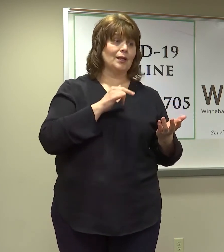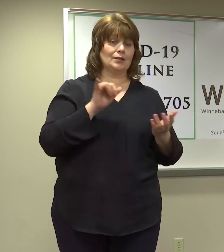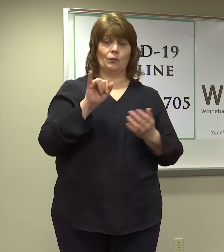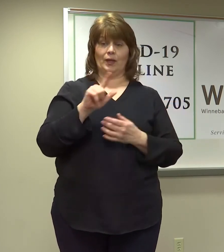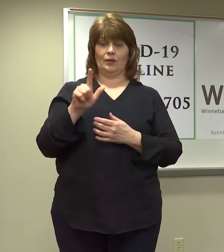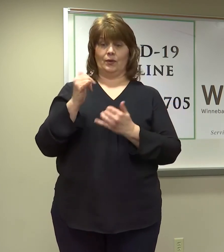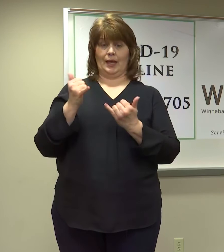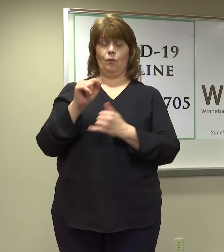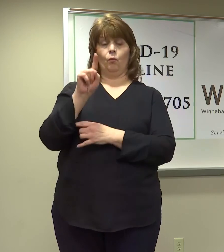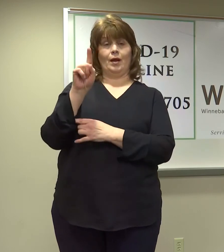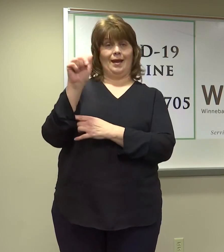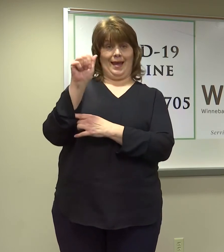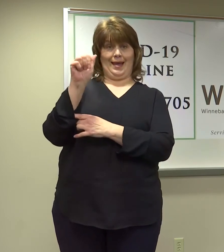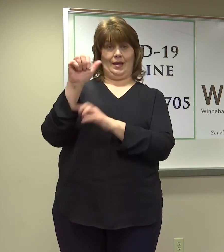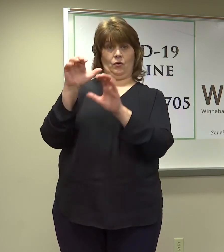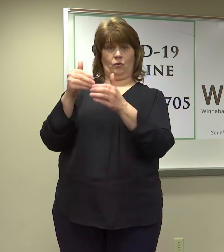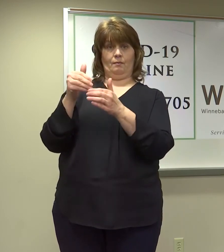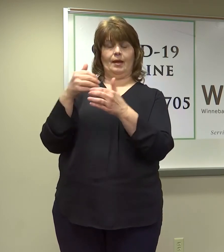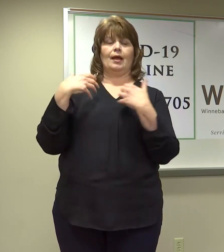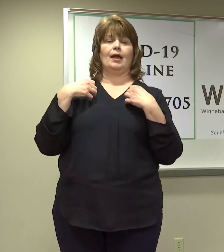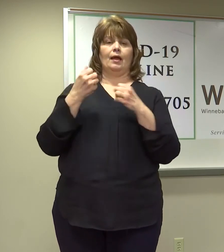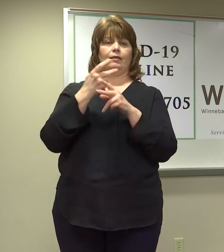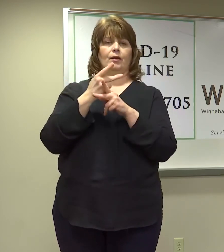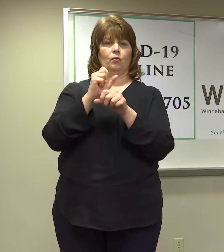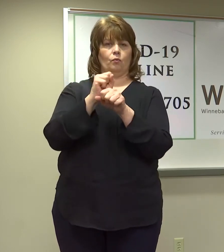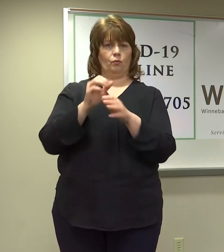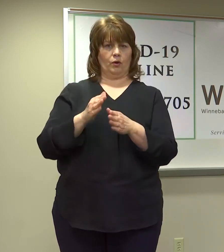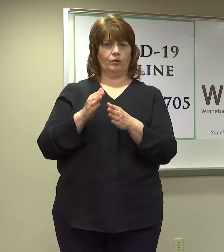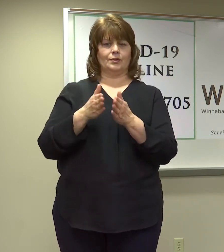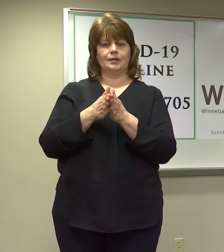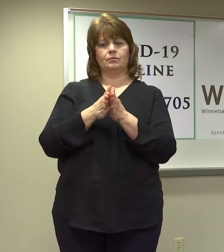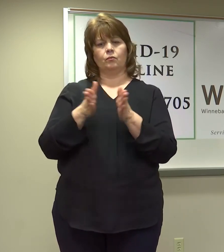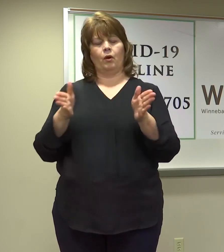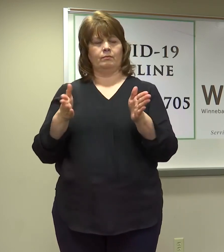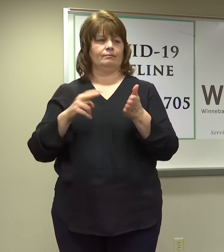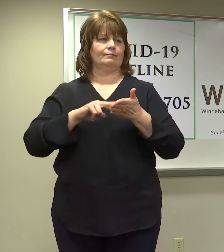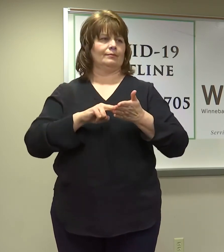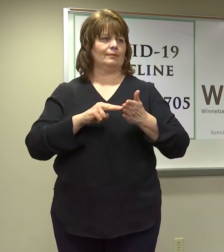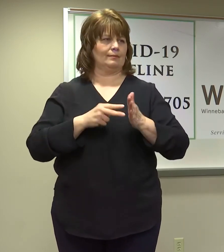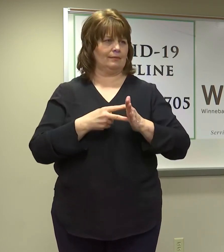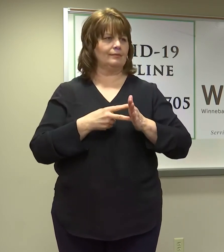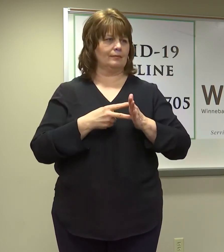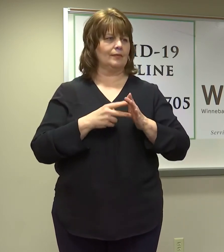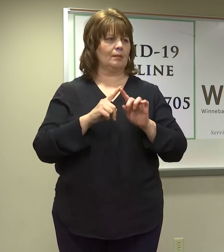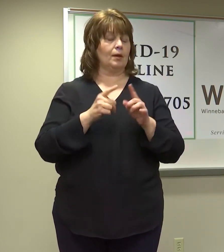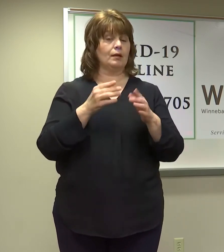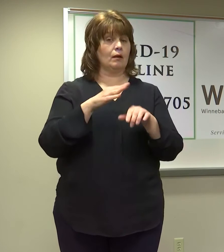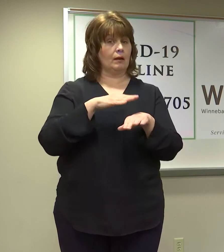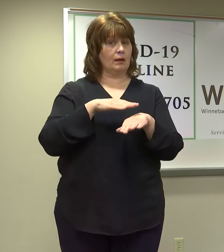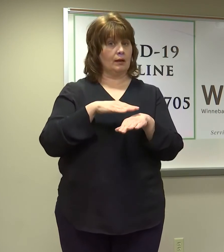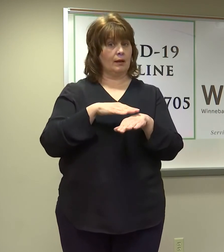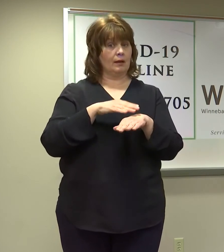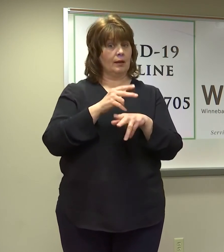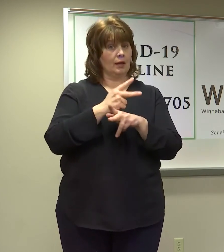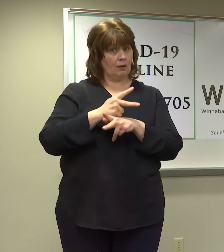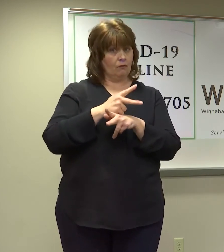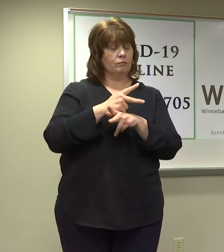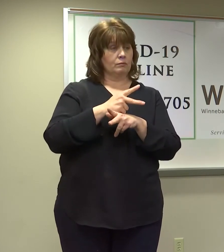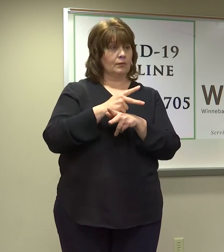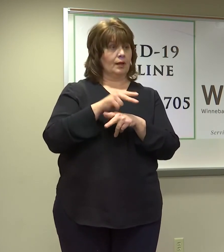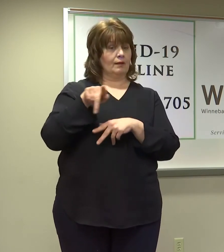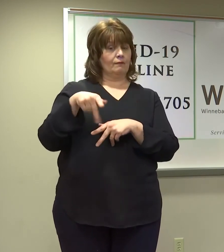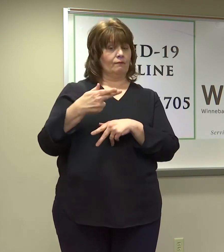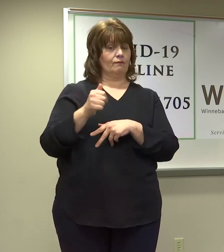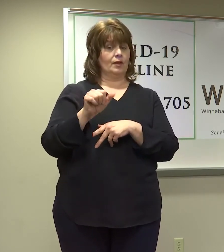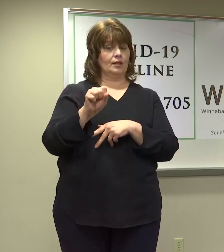right now, 1A are health care workers. And they're very broadly defined. But I want to be cautious and careful. Phase